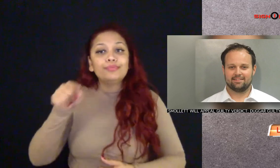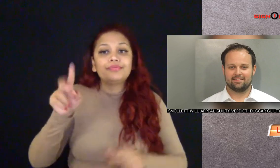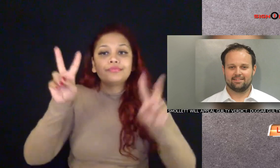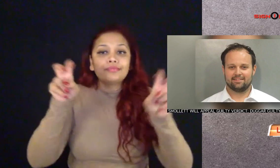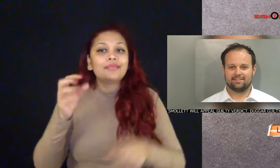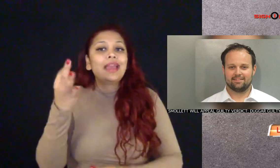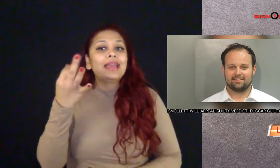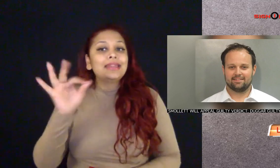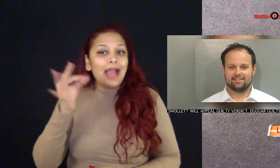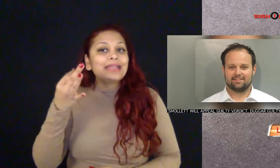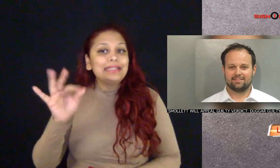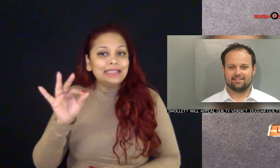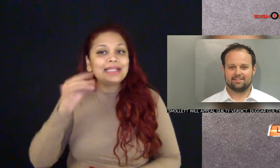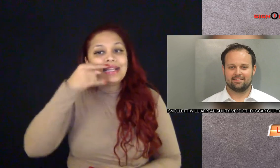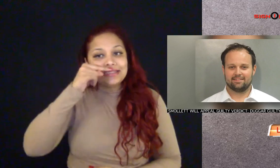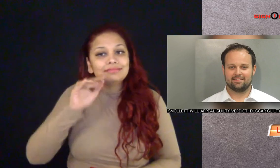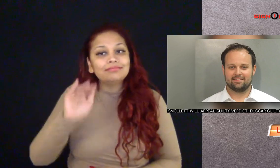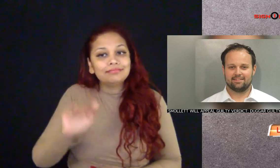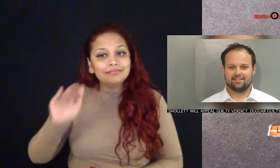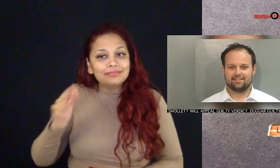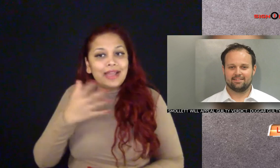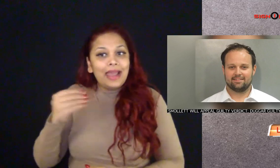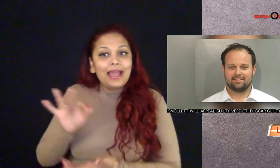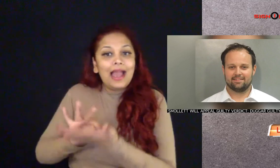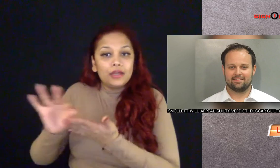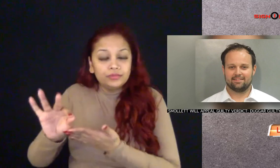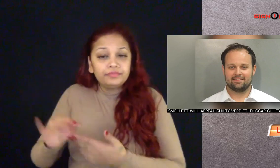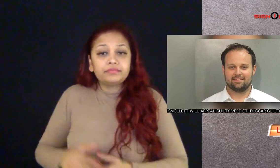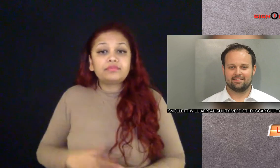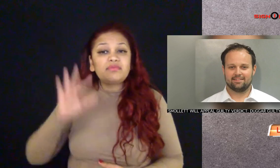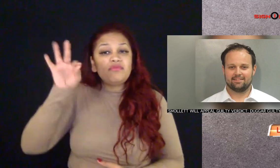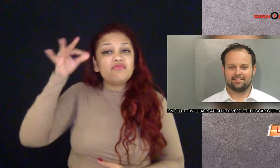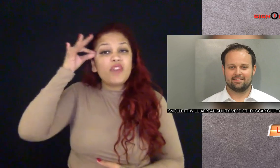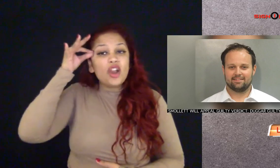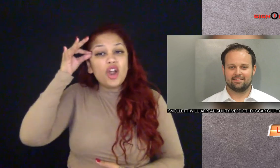Duggar was a star on the television show 19 kids and counting.